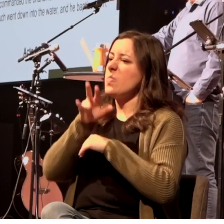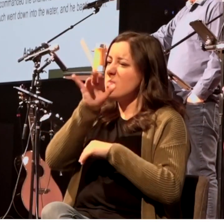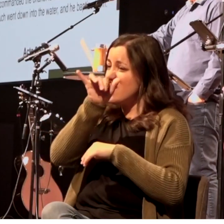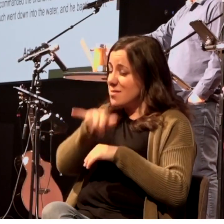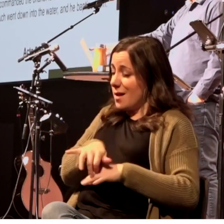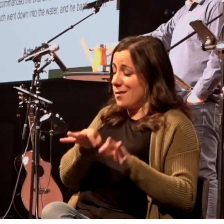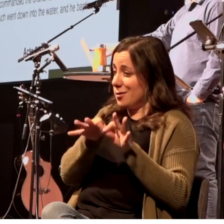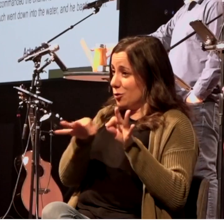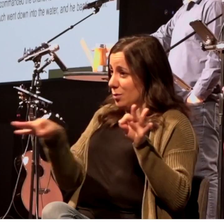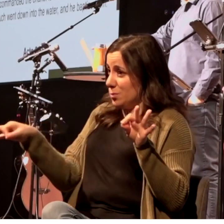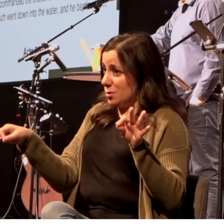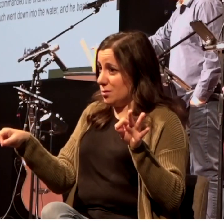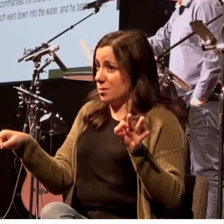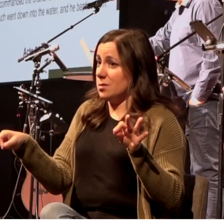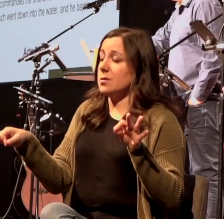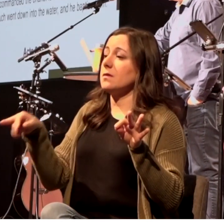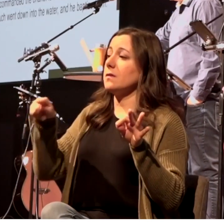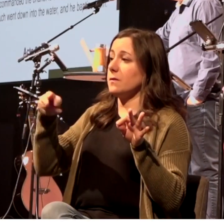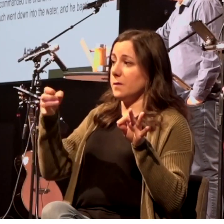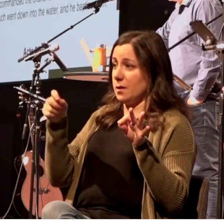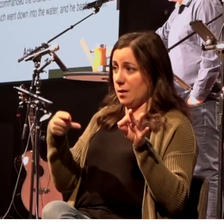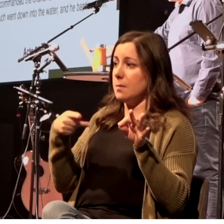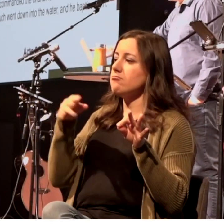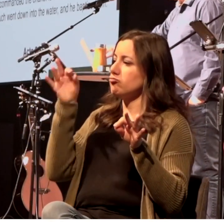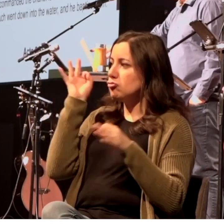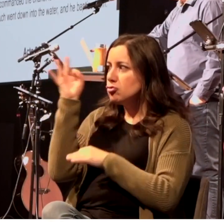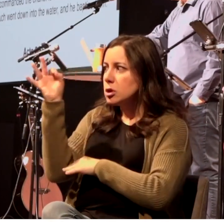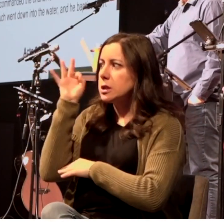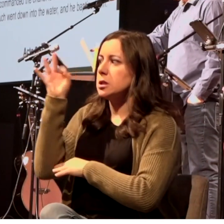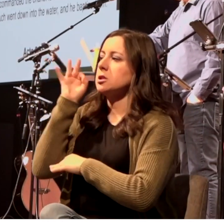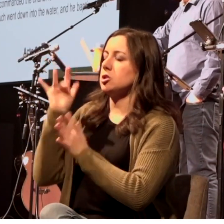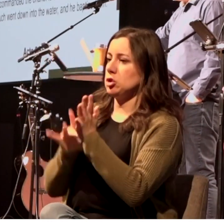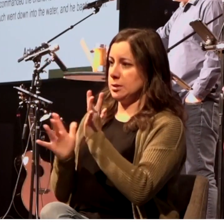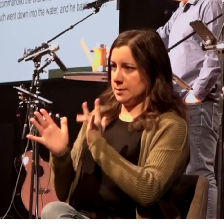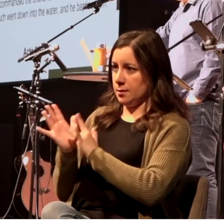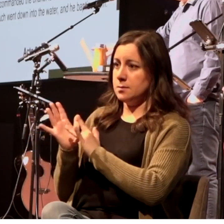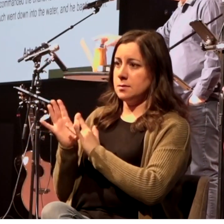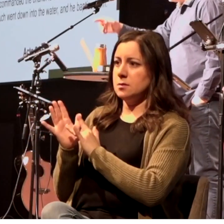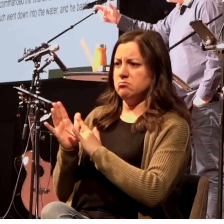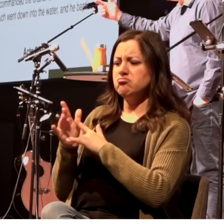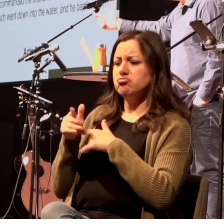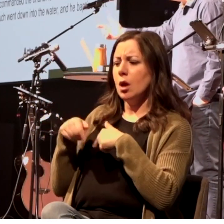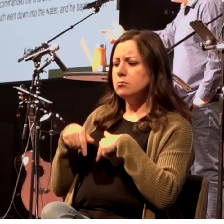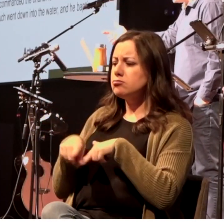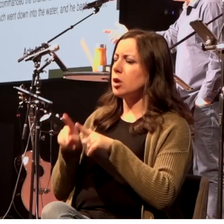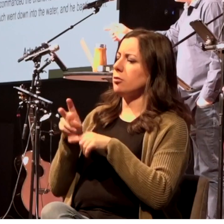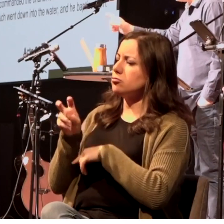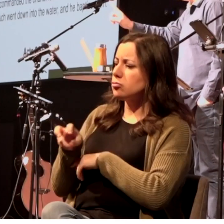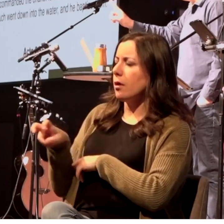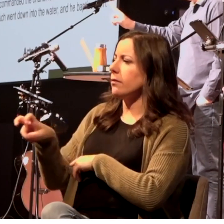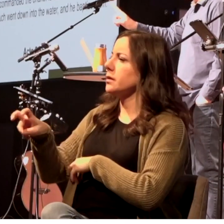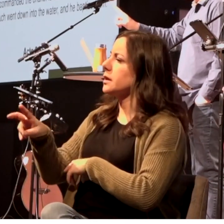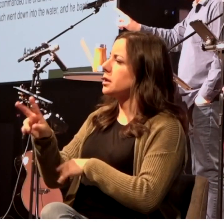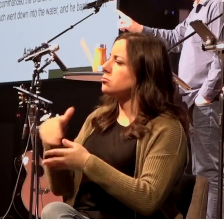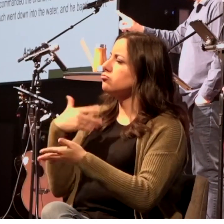Philip preached Jesus to him now as they went down the road they came to some water and the eunuch said